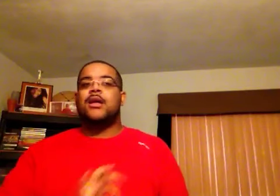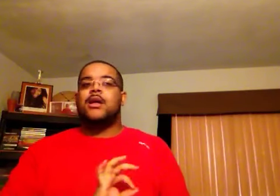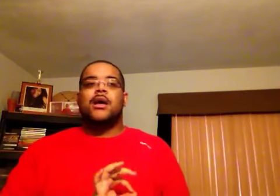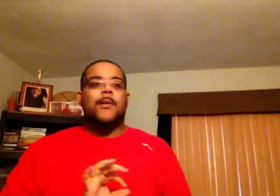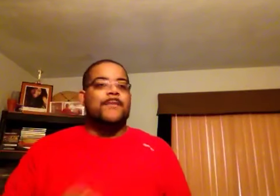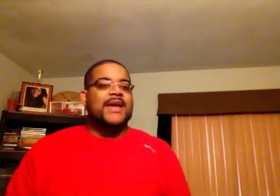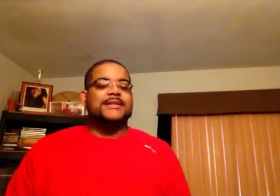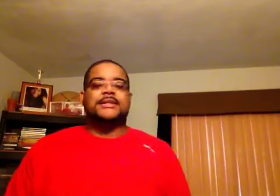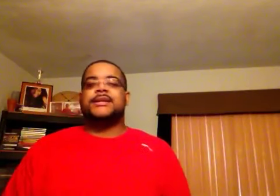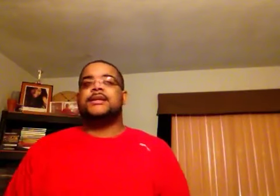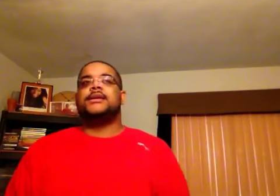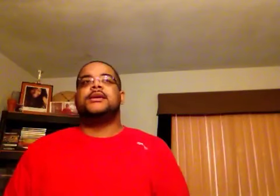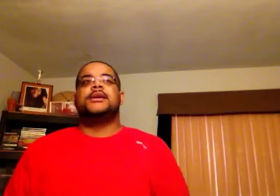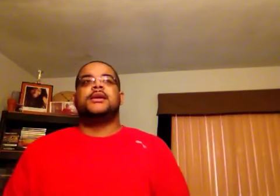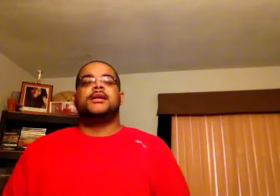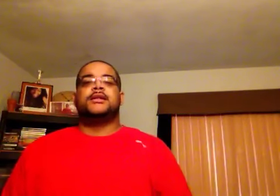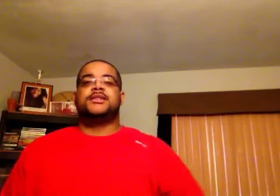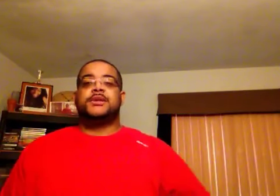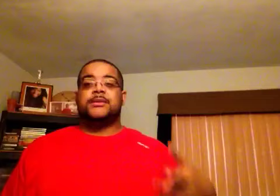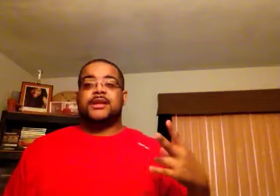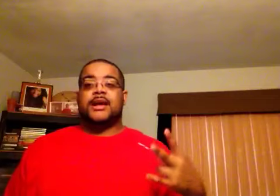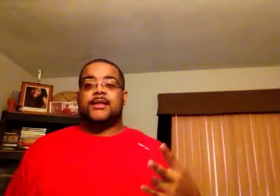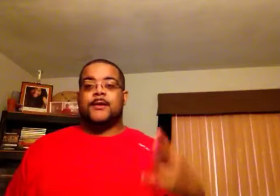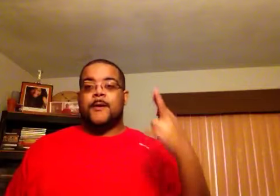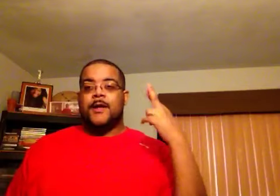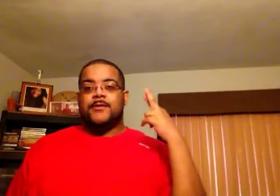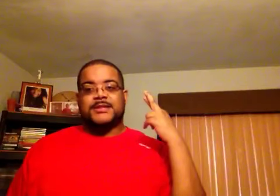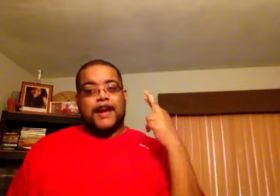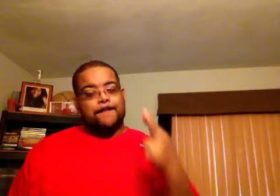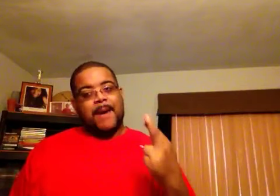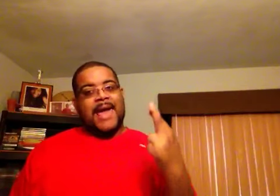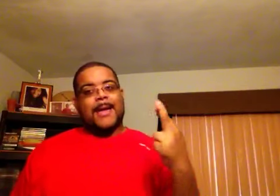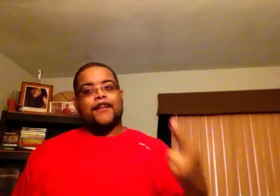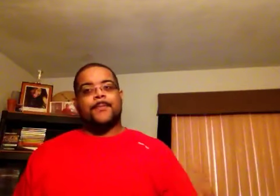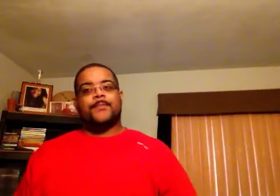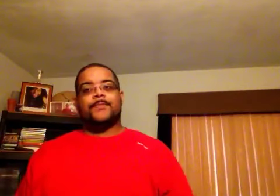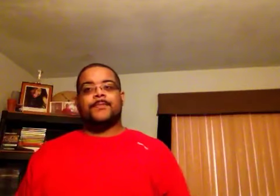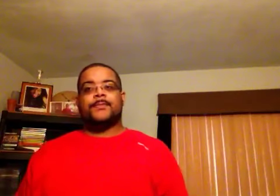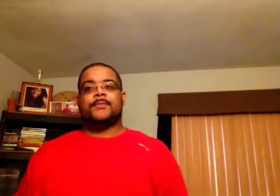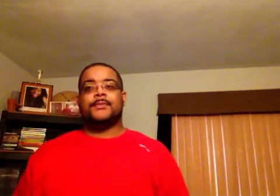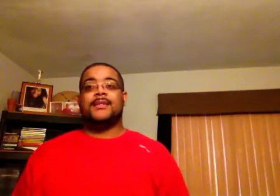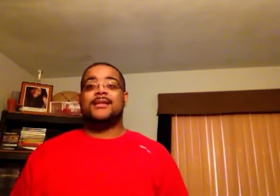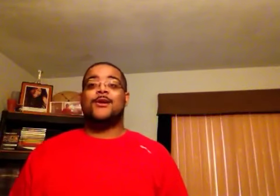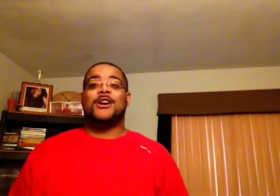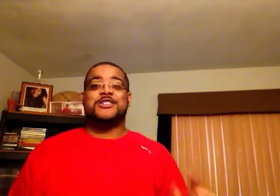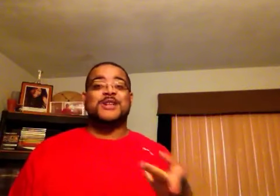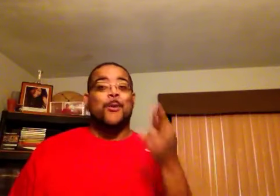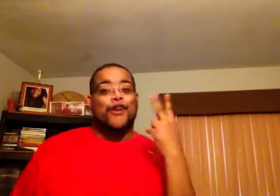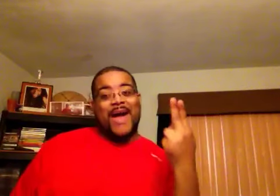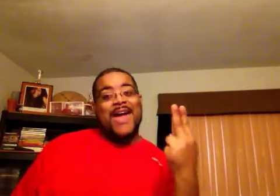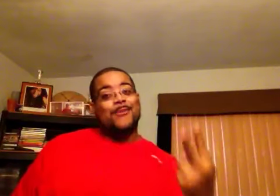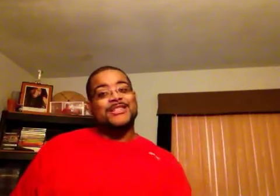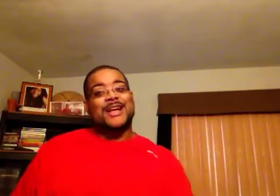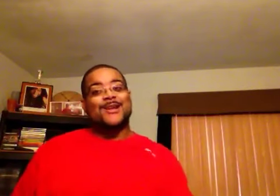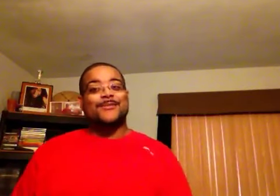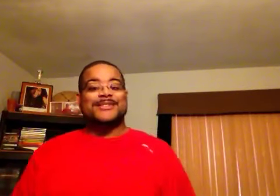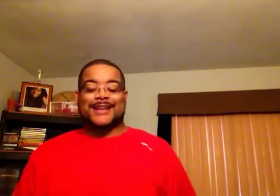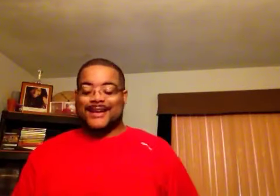amazing. The two of them together, it was like, bam, or I should say, well, bam, which y'all know me saying.